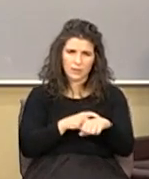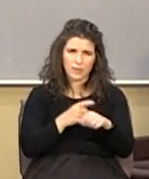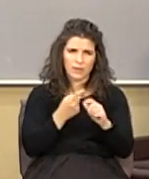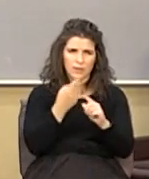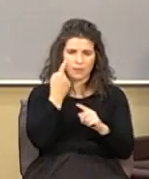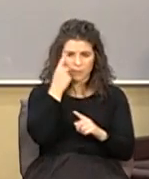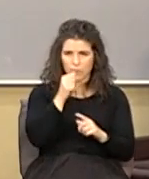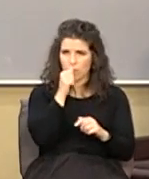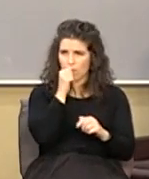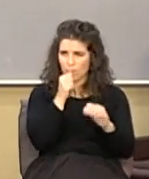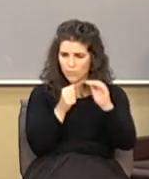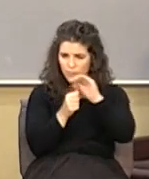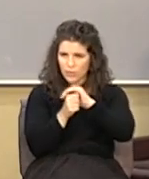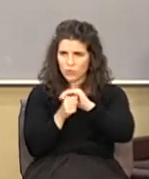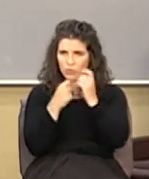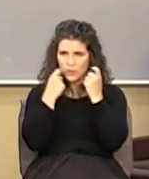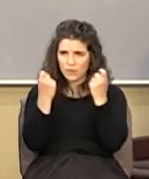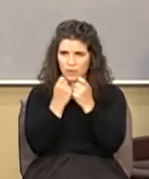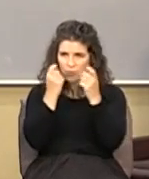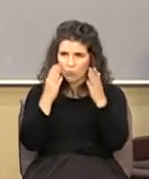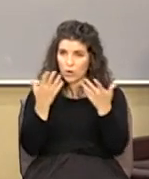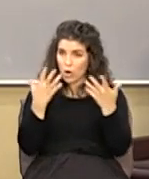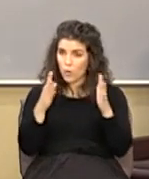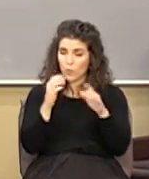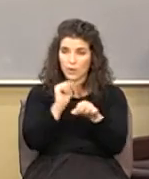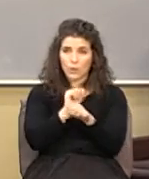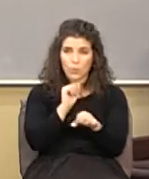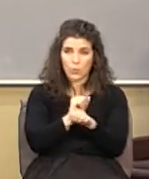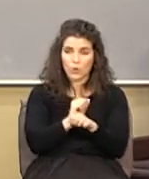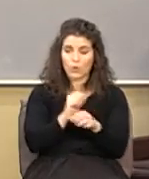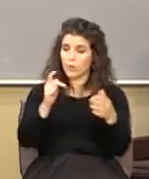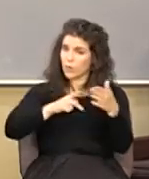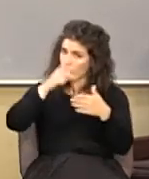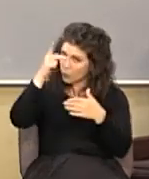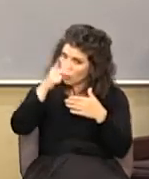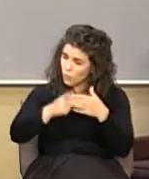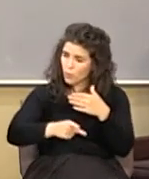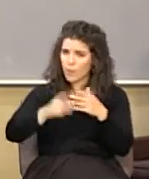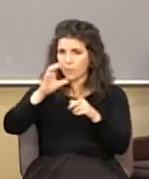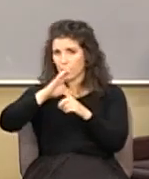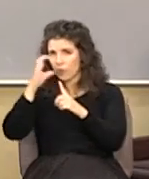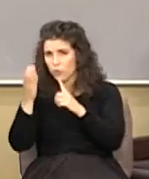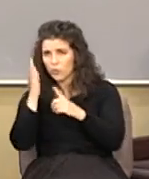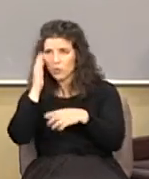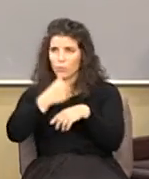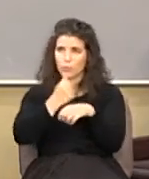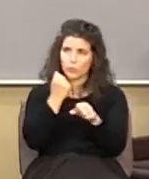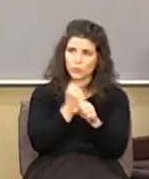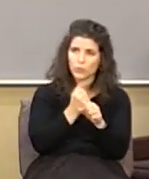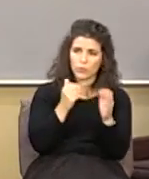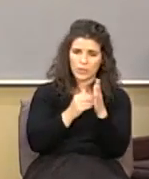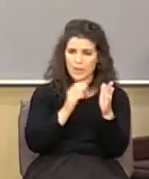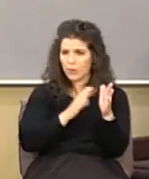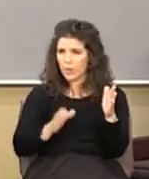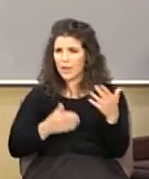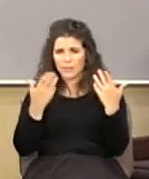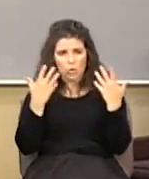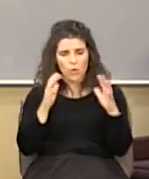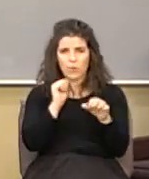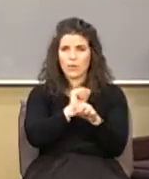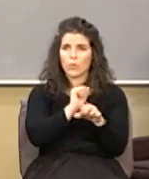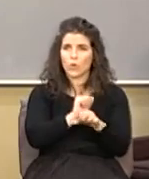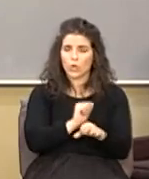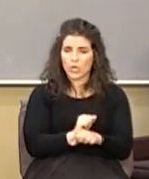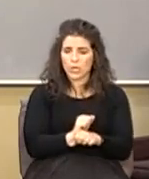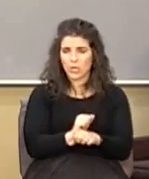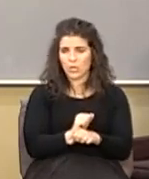of iniquity doth already work the program in the culture that's going to produce the antichrist is already working it's being